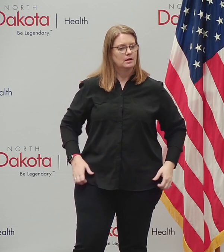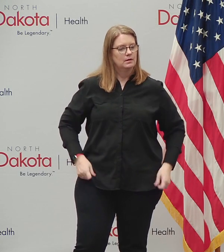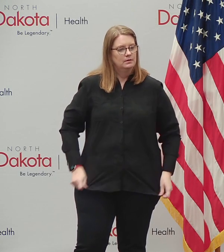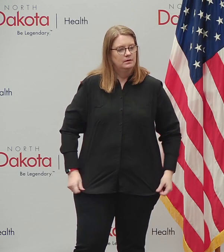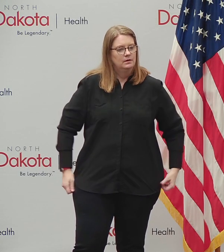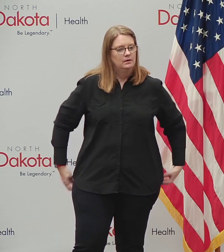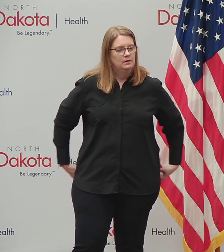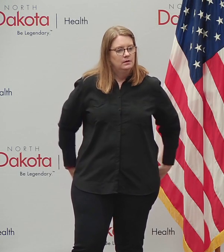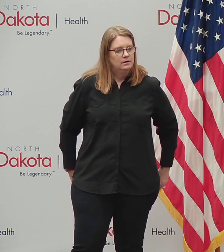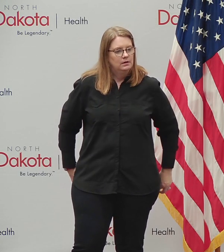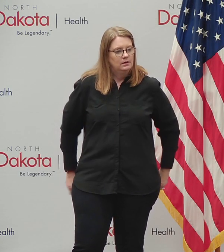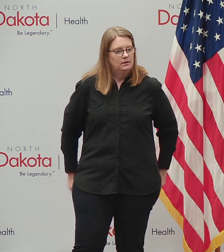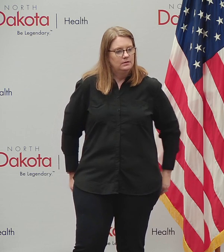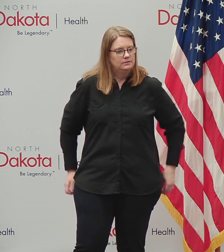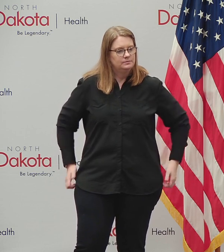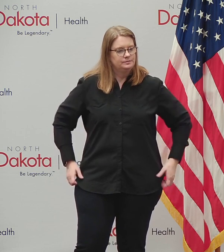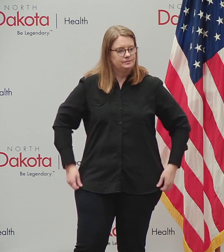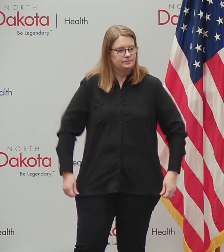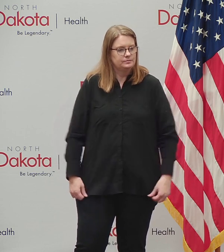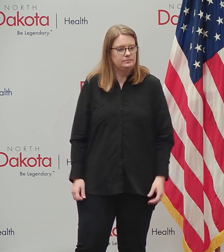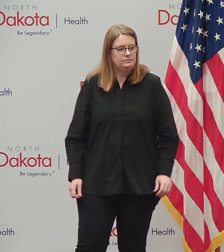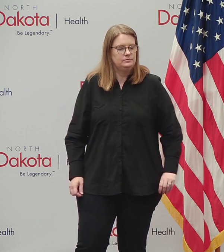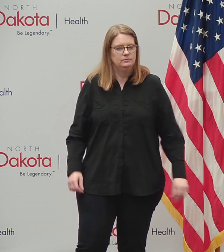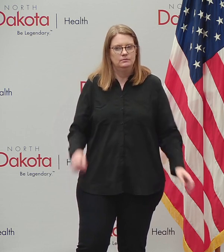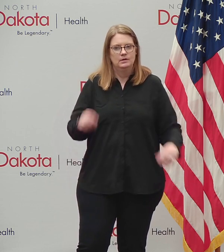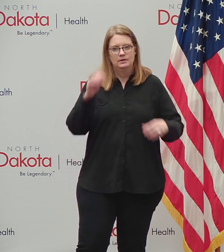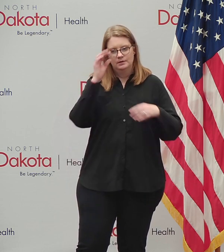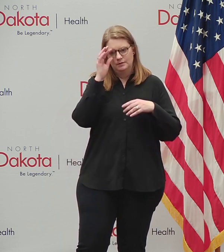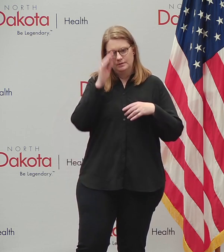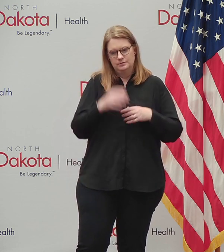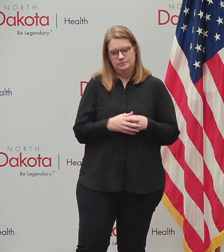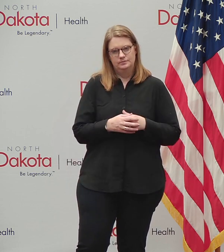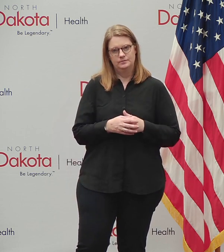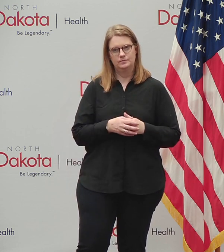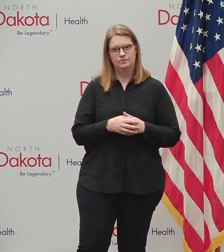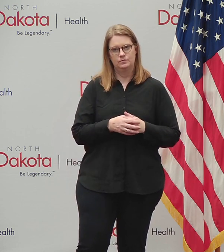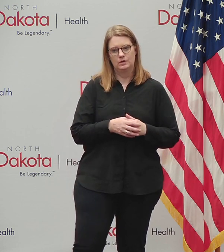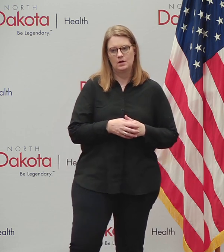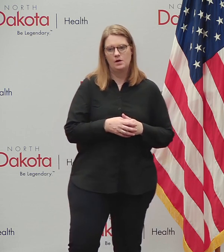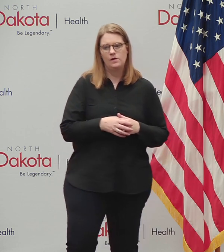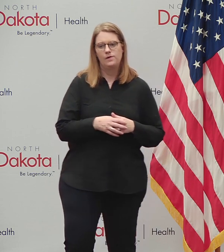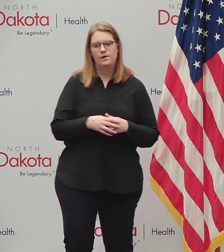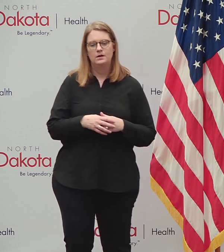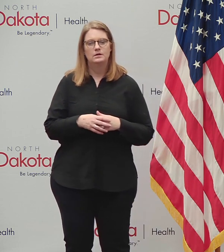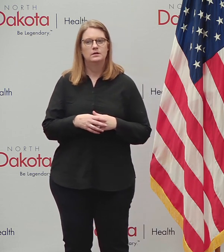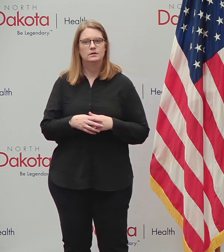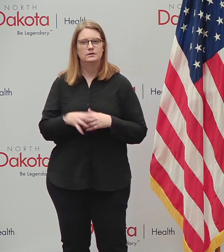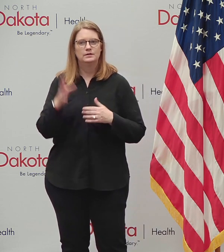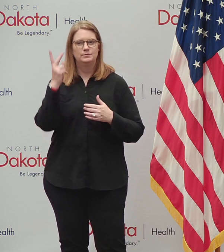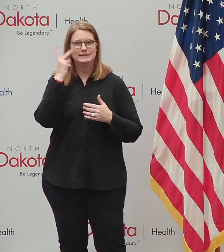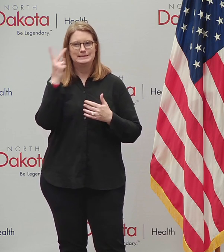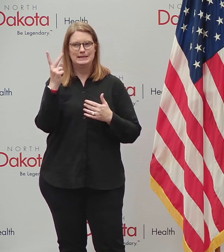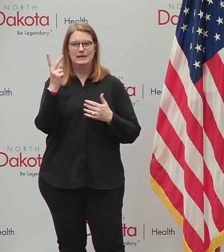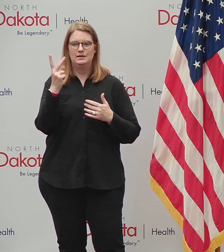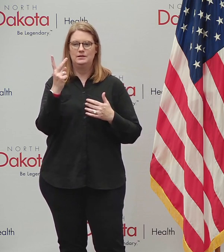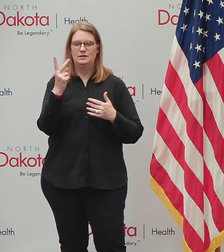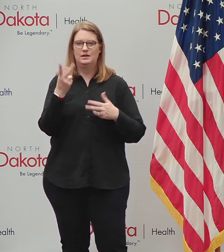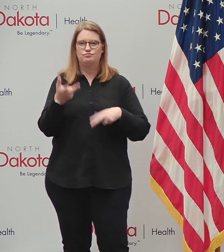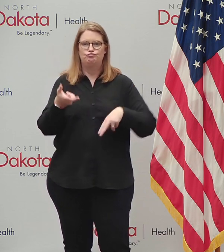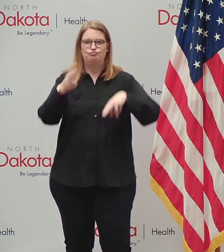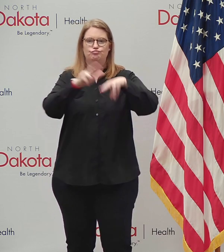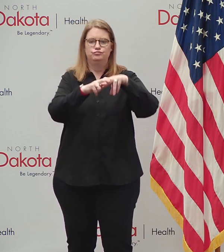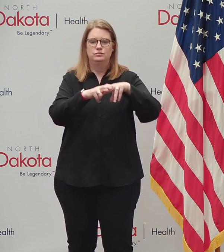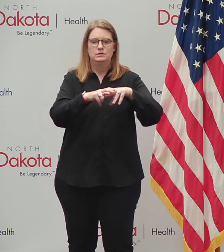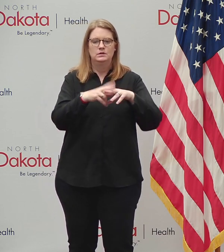Uh, you know, having, uh, taken a look at all of these, uh, uh, movement that's going up, we've got some announcements